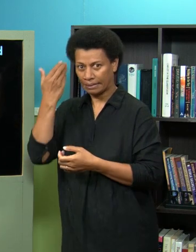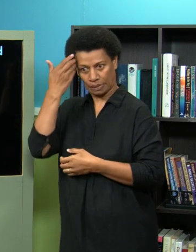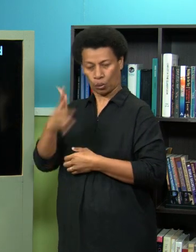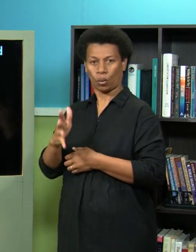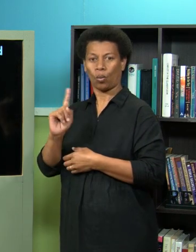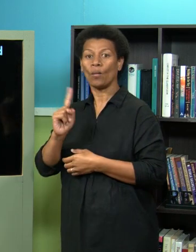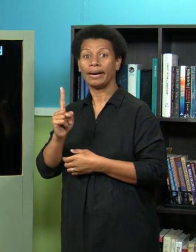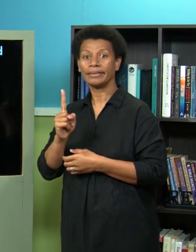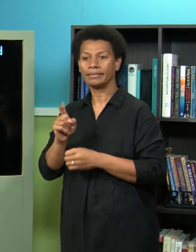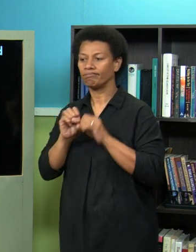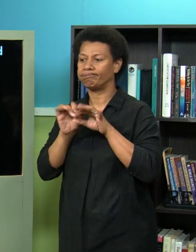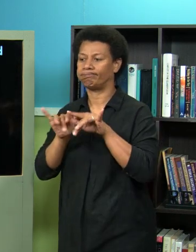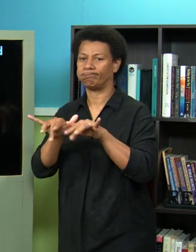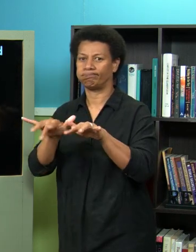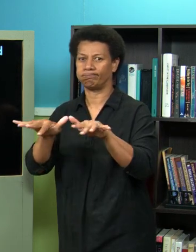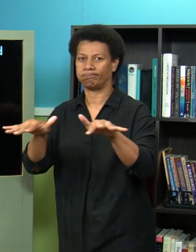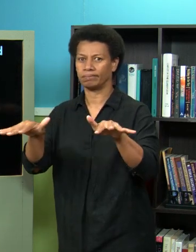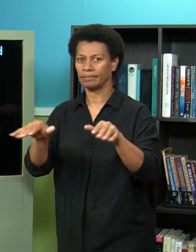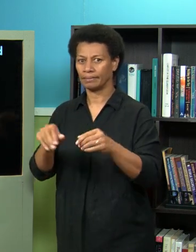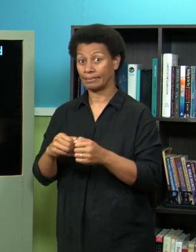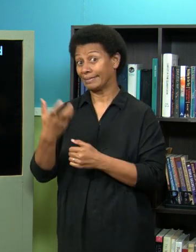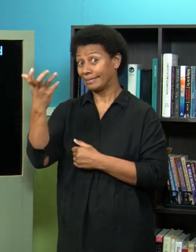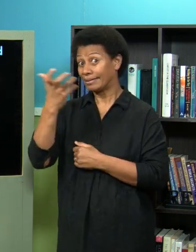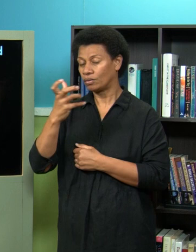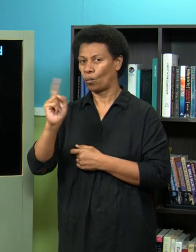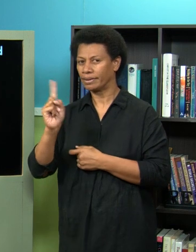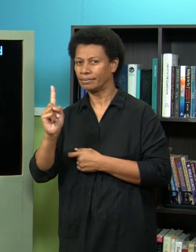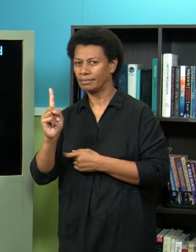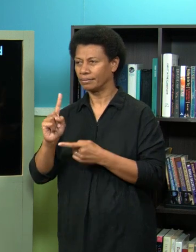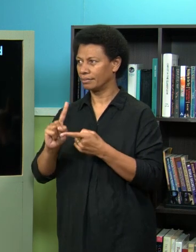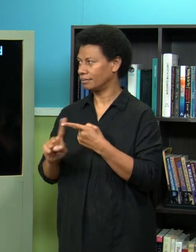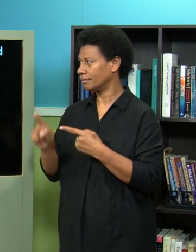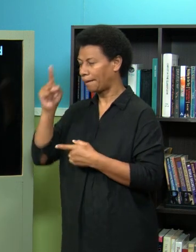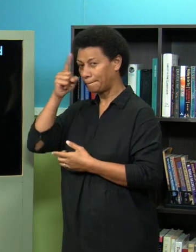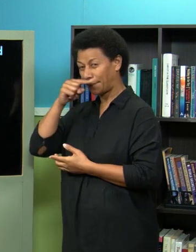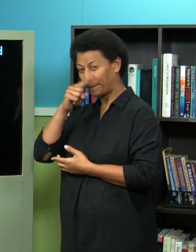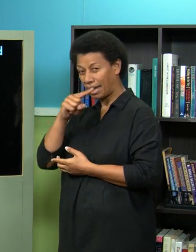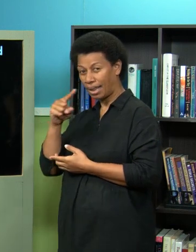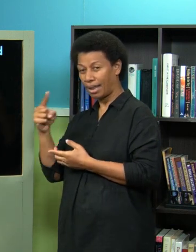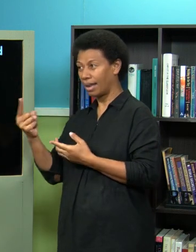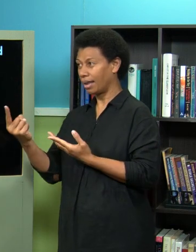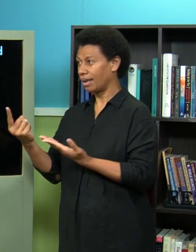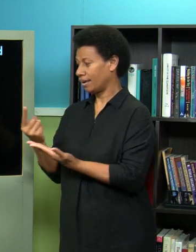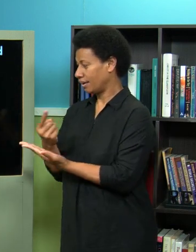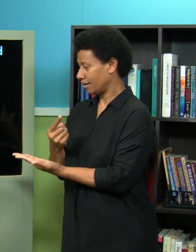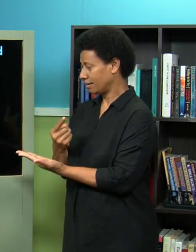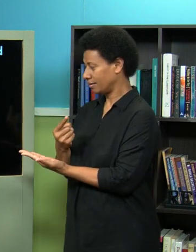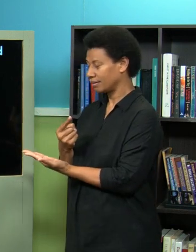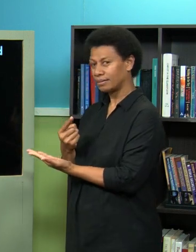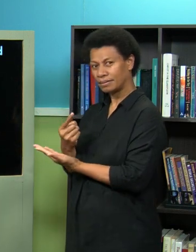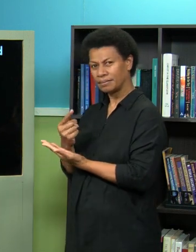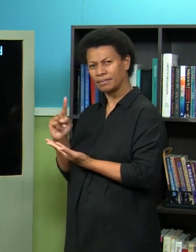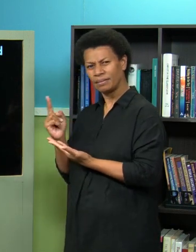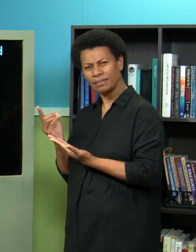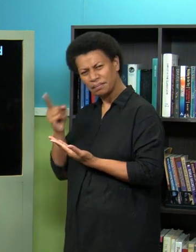the virus and this is both this is what makes it dangerous yeah and it's the people who contract the virus who end up in intensive